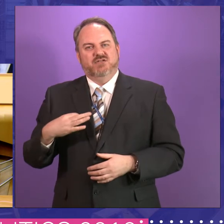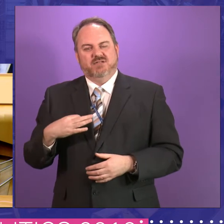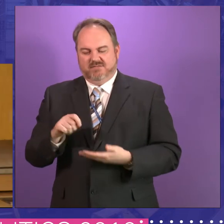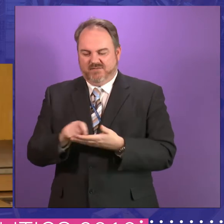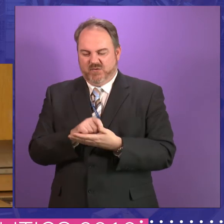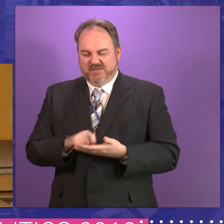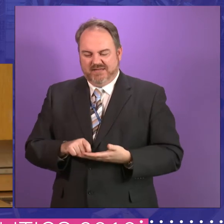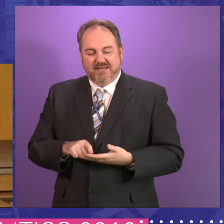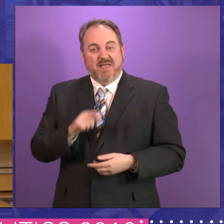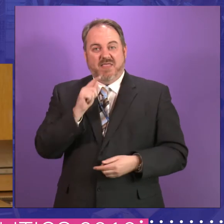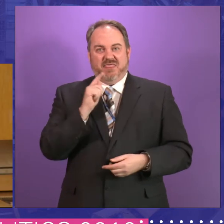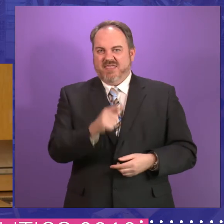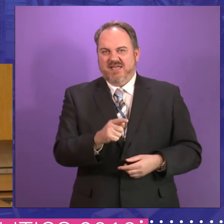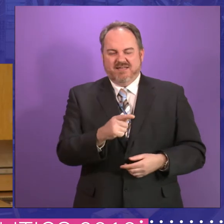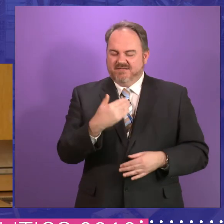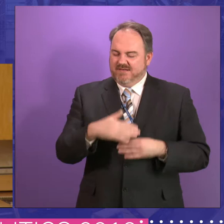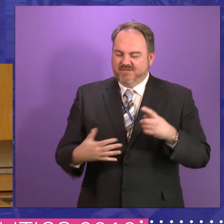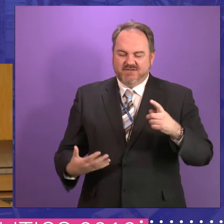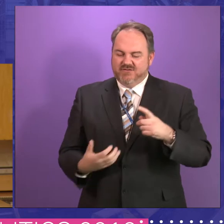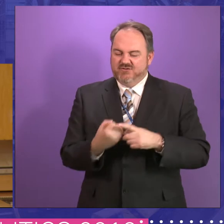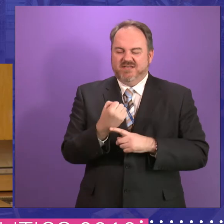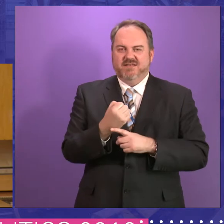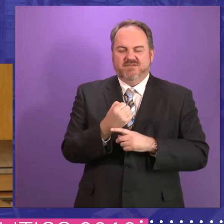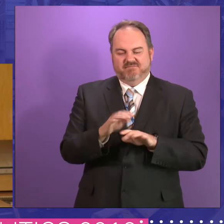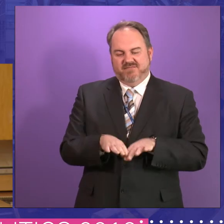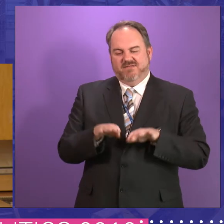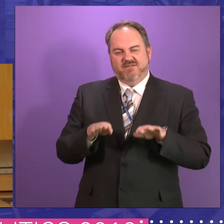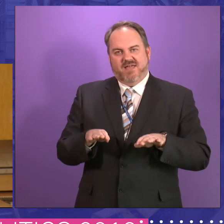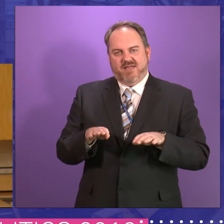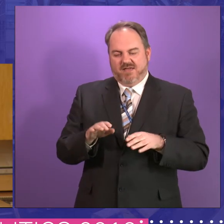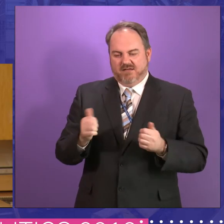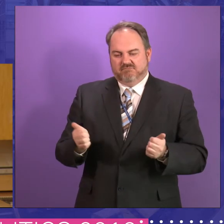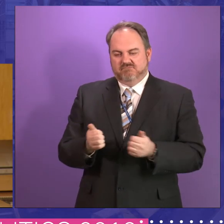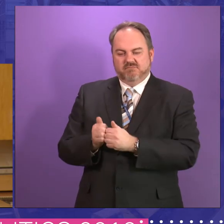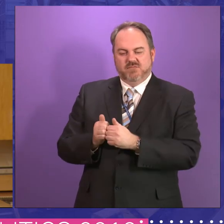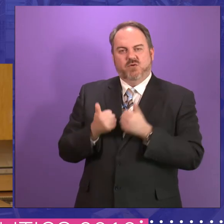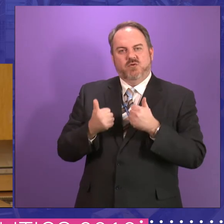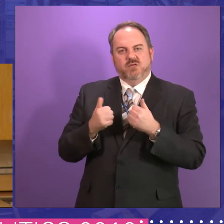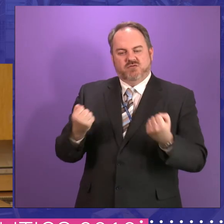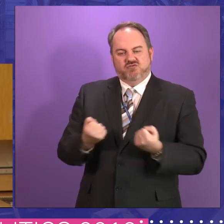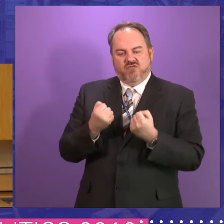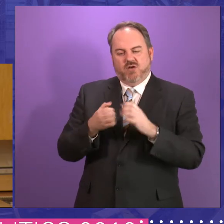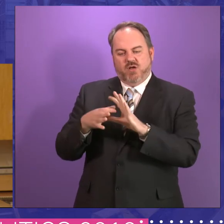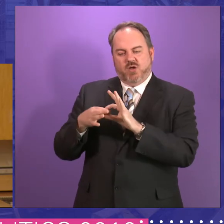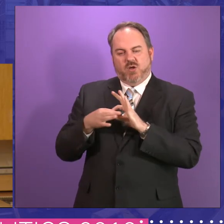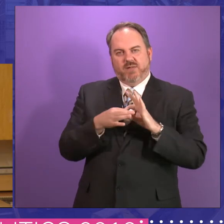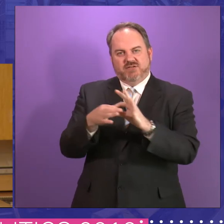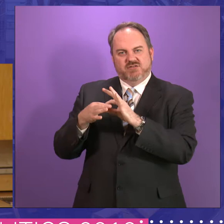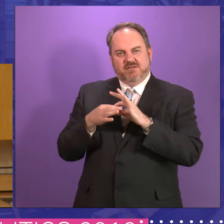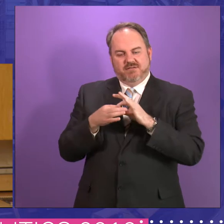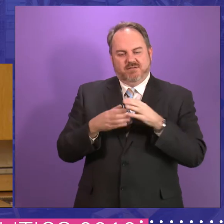That never produced natural, long-lasting coalitions in the way that I'd like to have seen them.